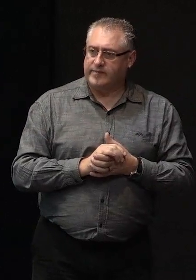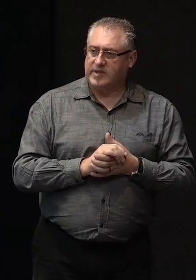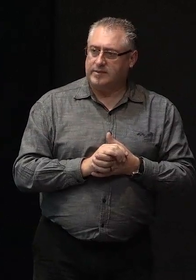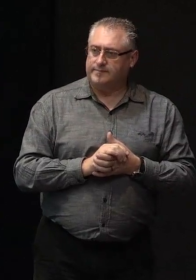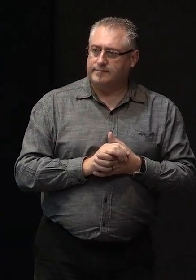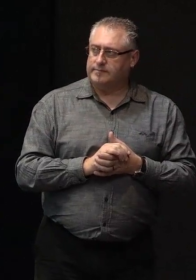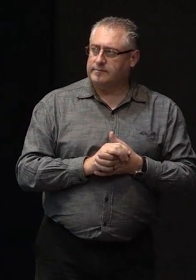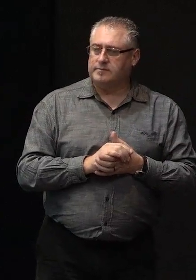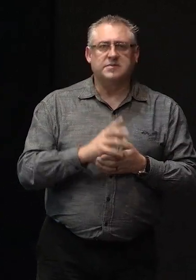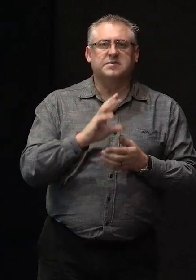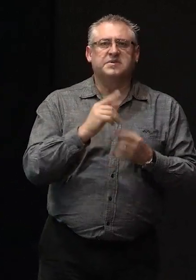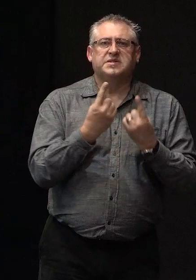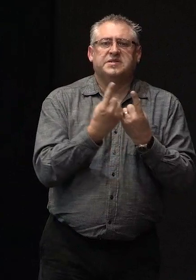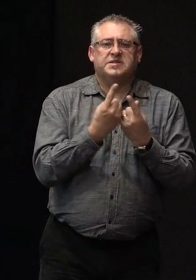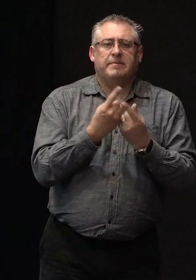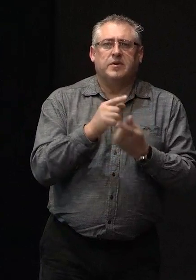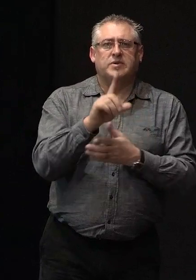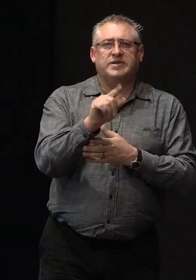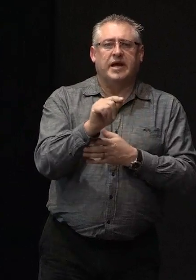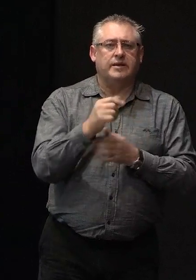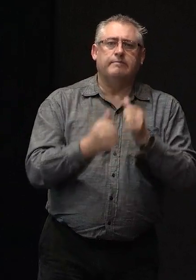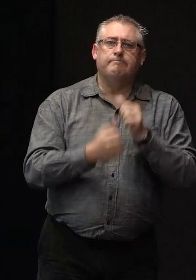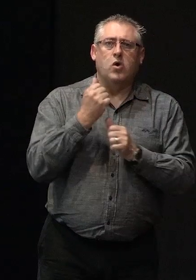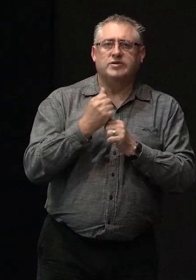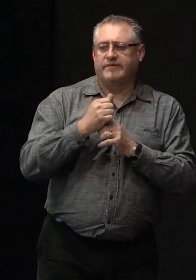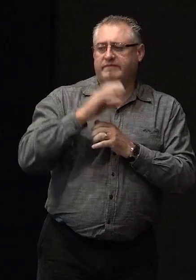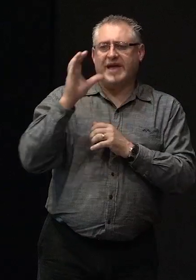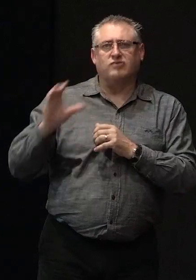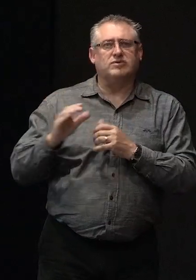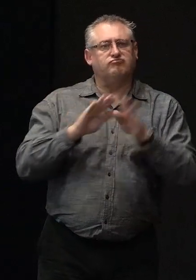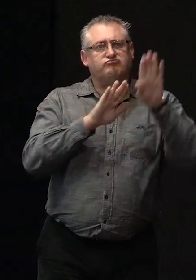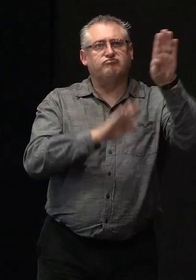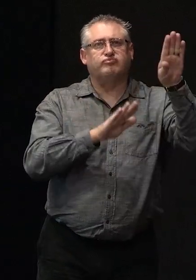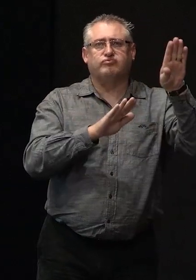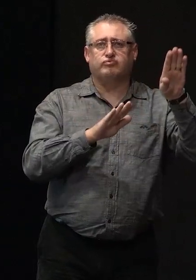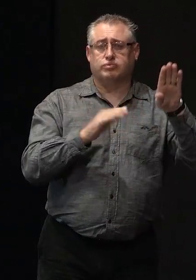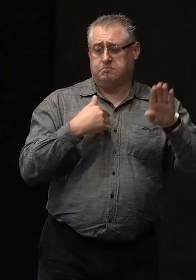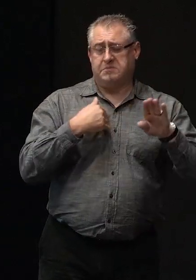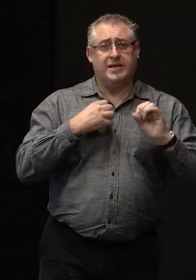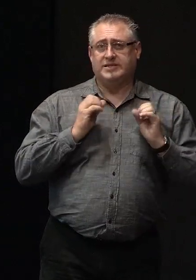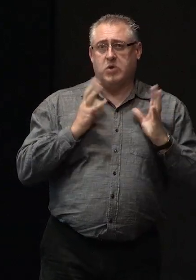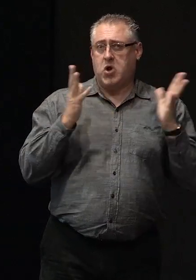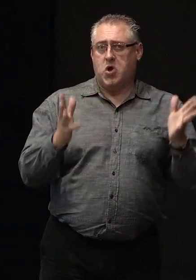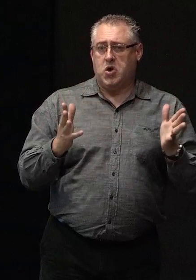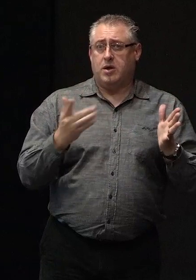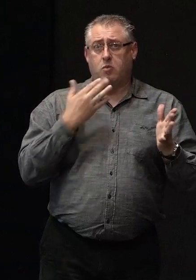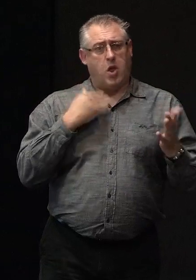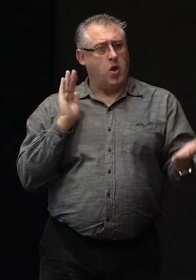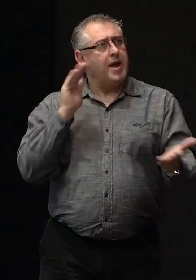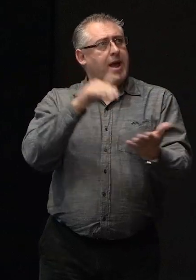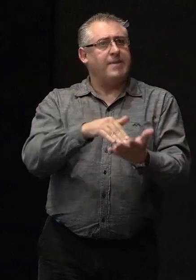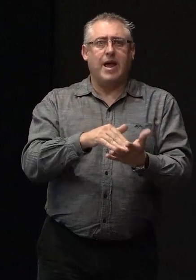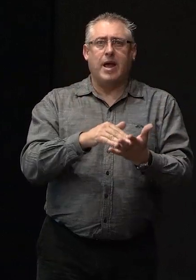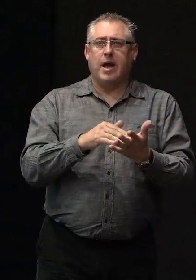It was something that was done around most of the country and I must admit it came as a surprise to me when I came down here for